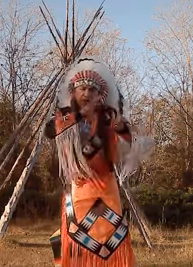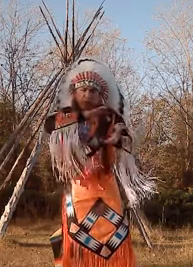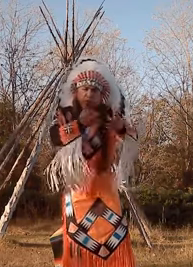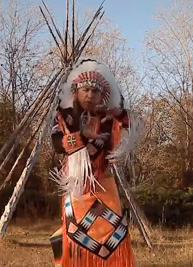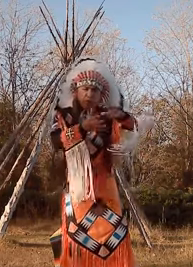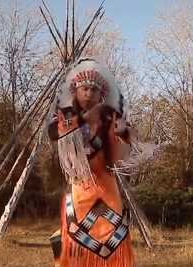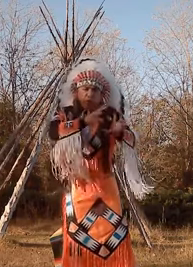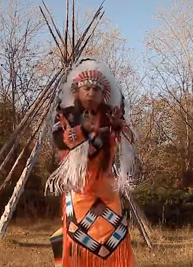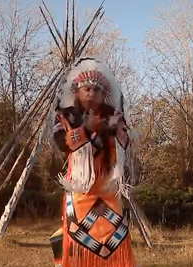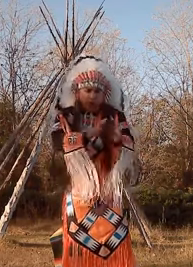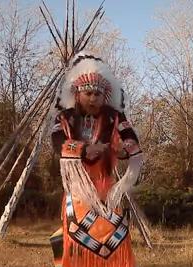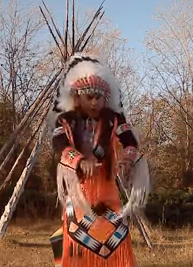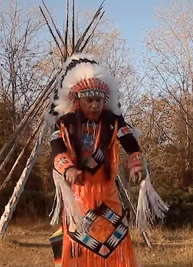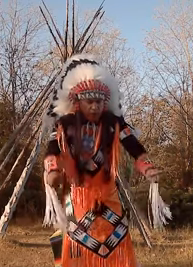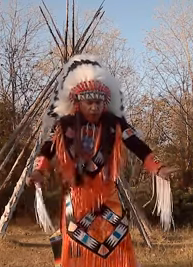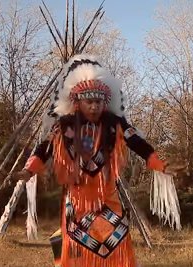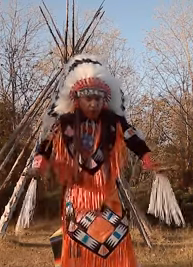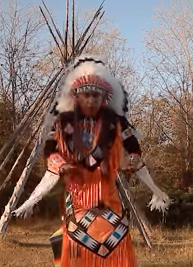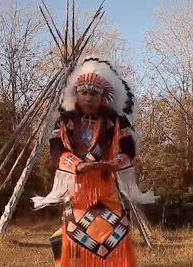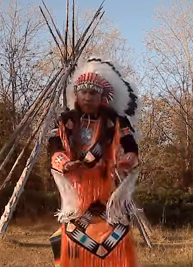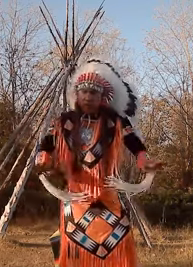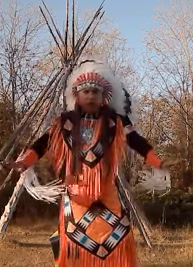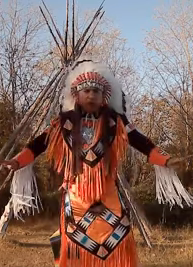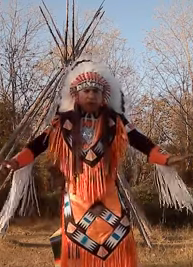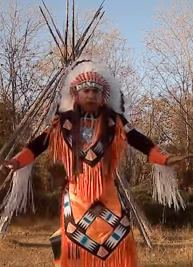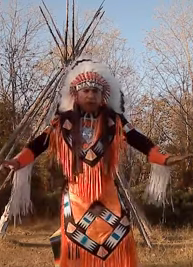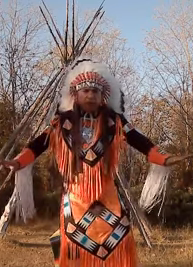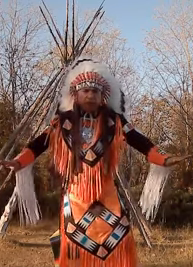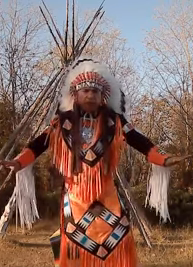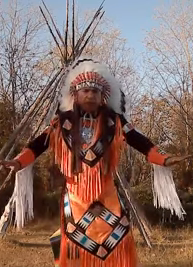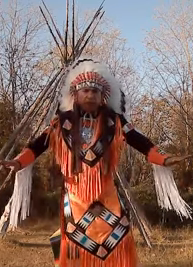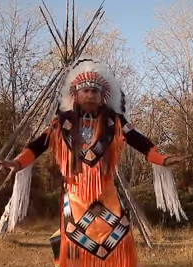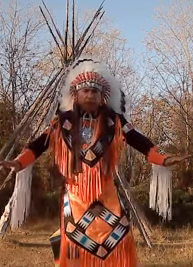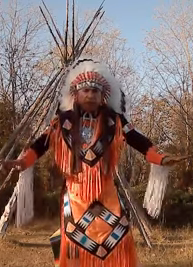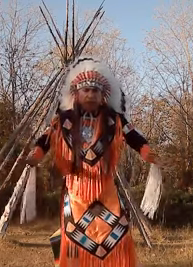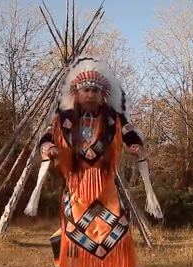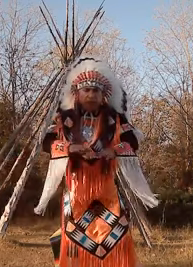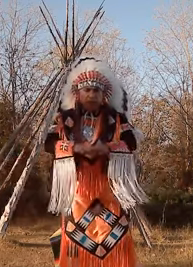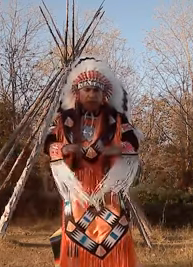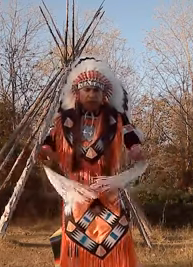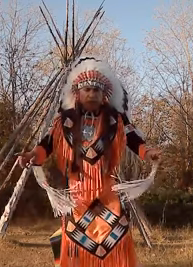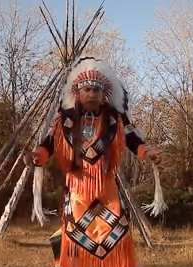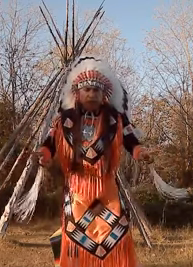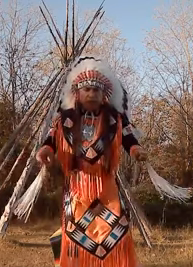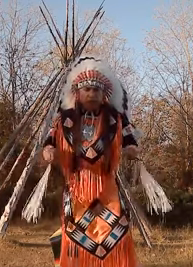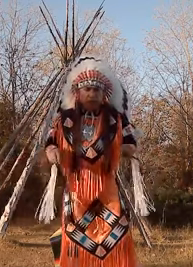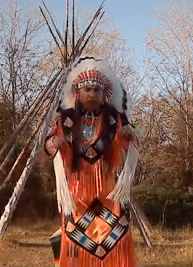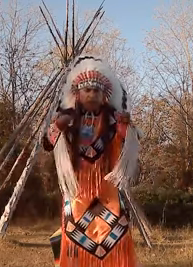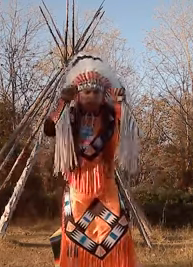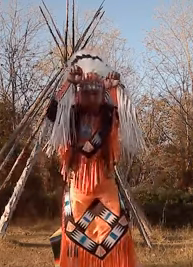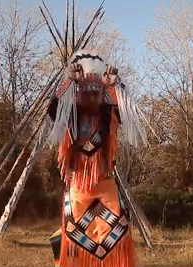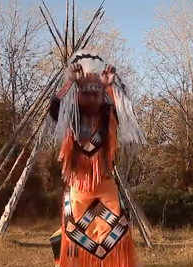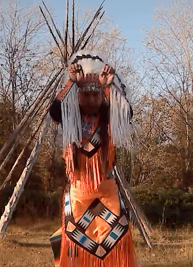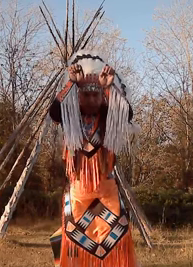the rolling around on the ground okay with animals maybe it was a bear